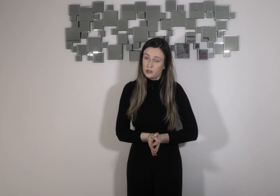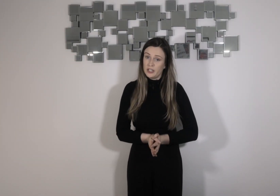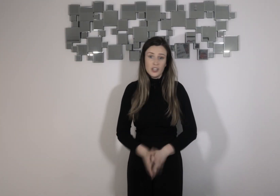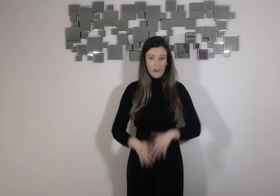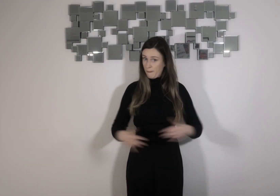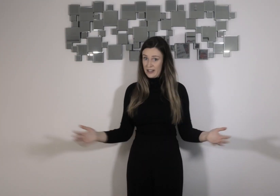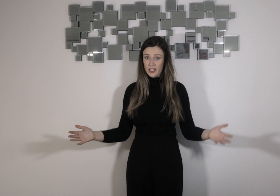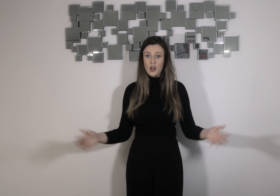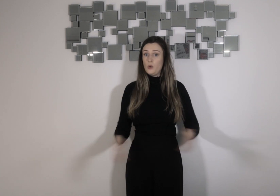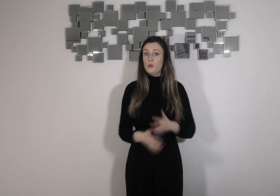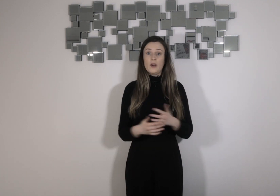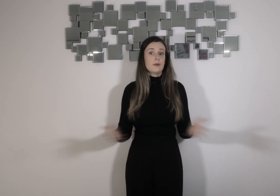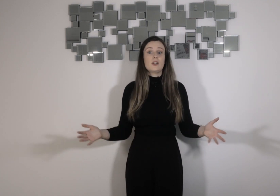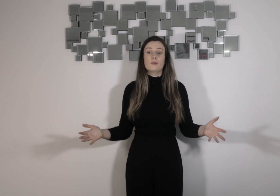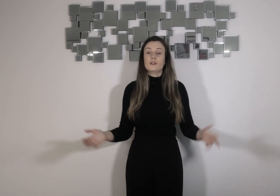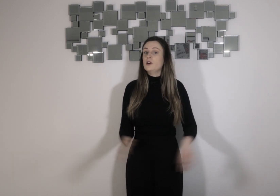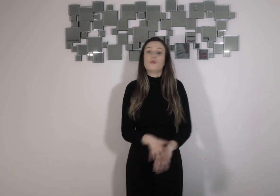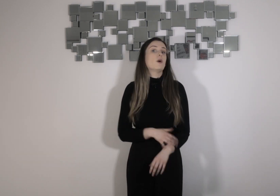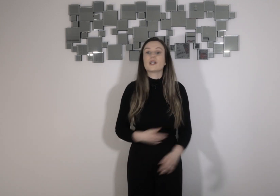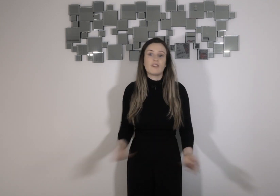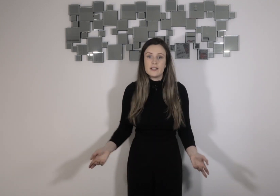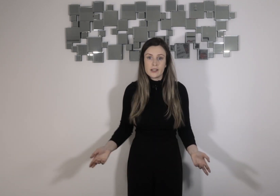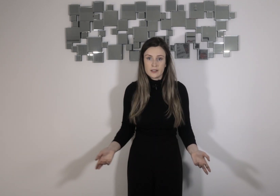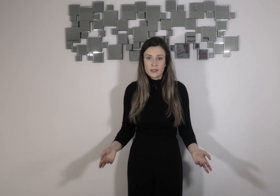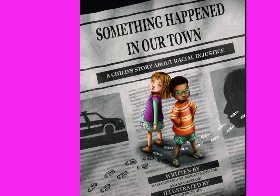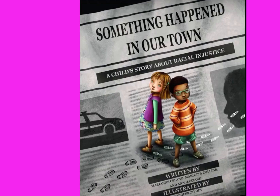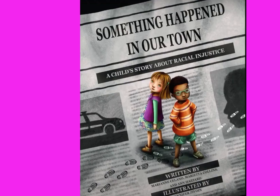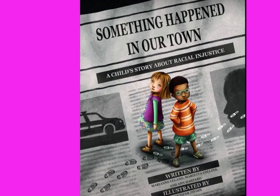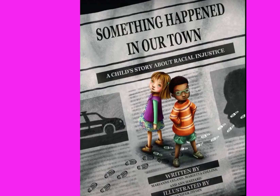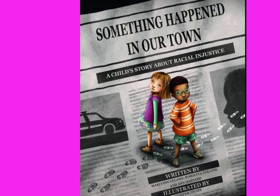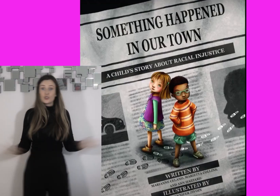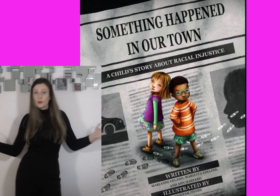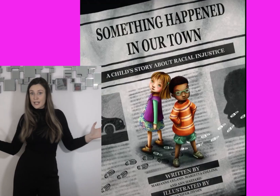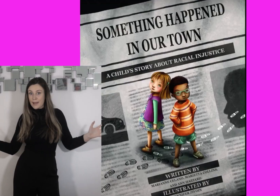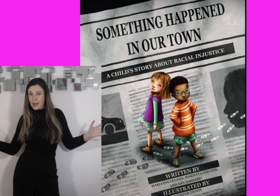each other, no matter where we come from or what our race is. Story time.